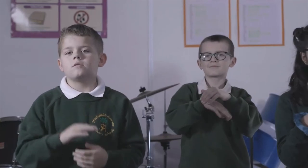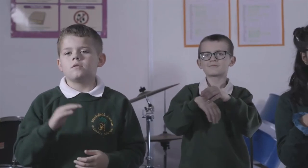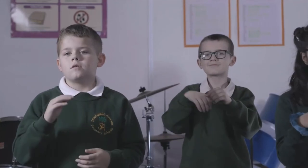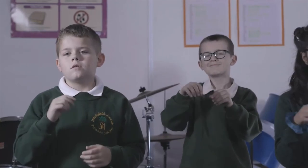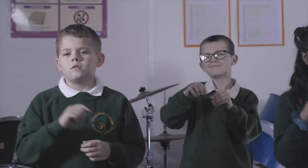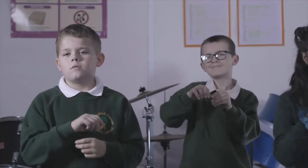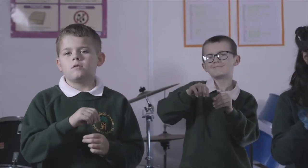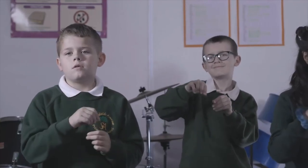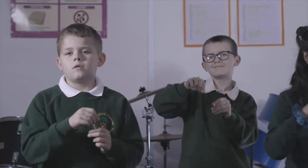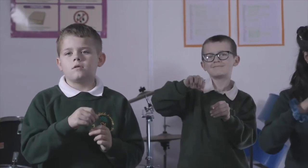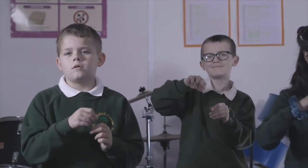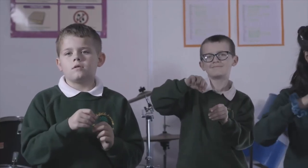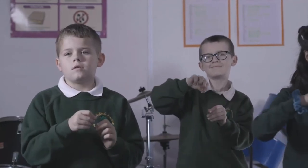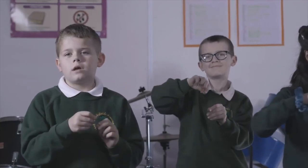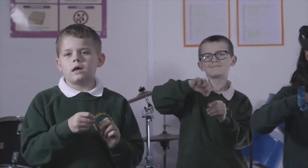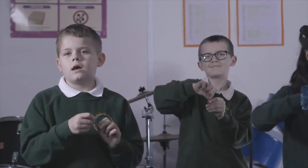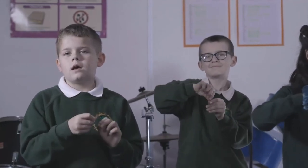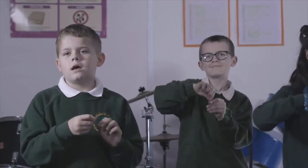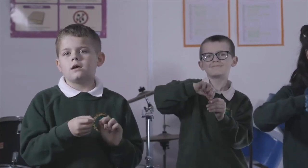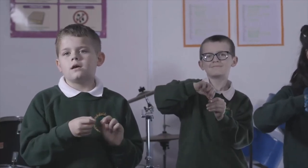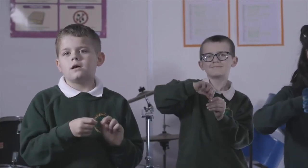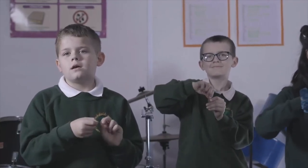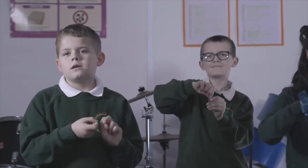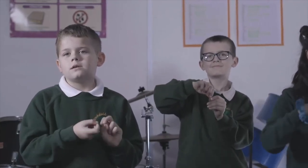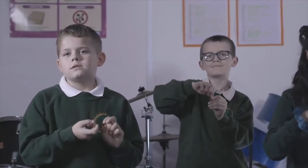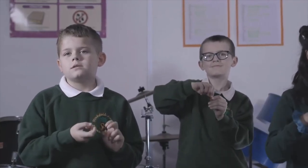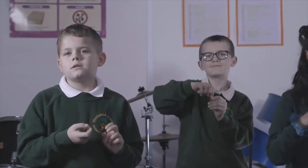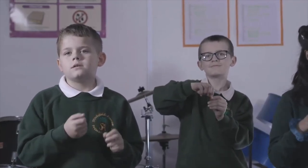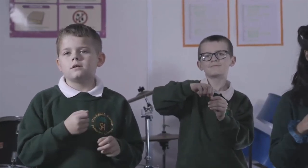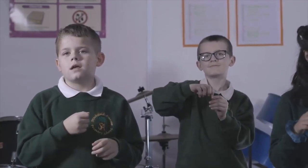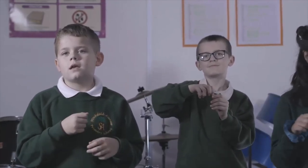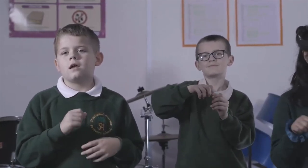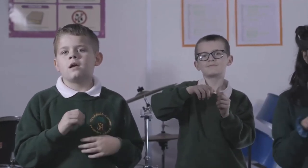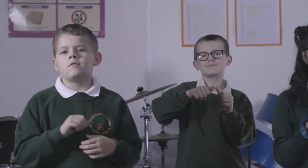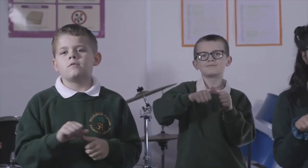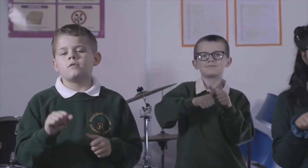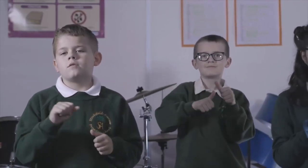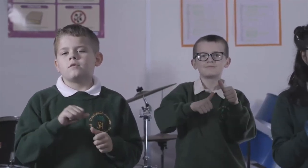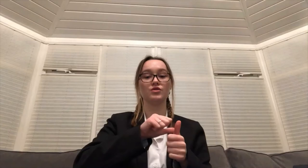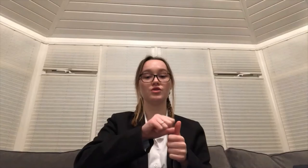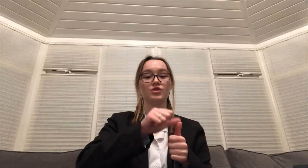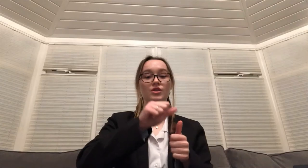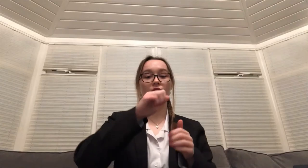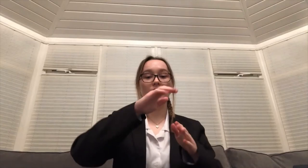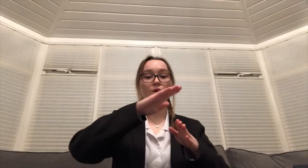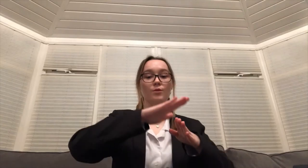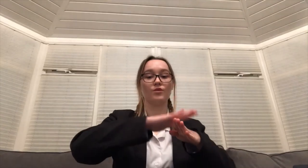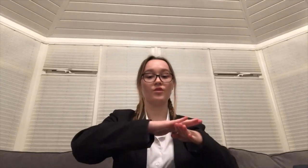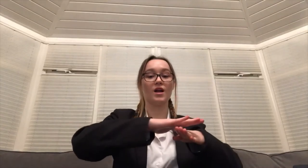bright To make our future bright